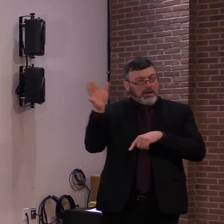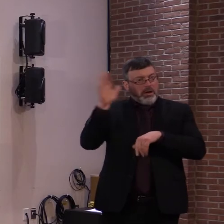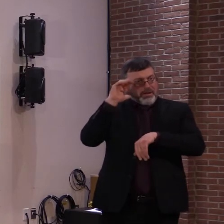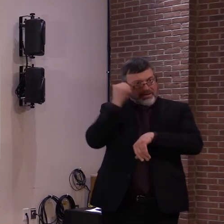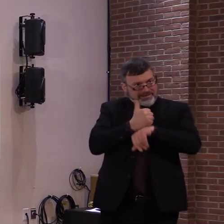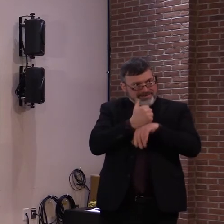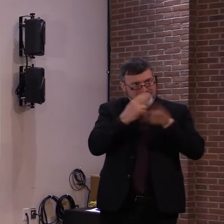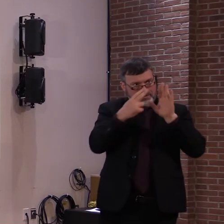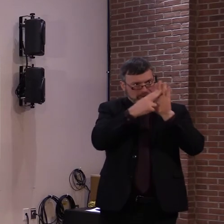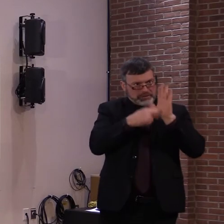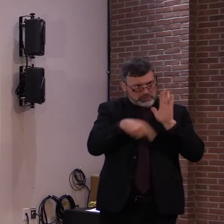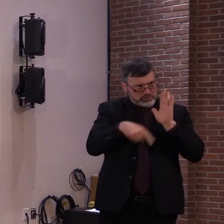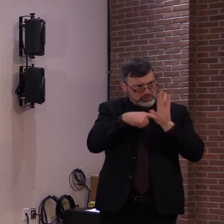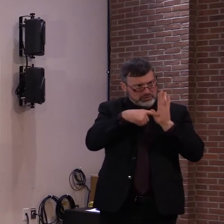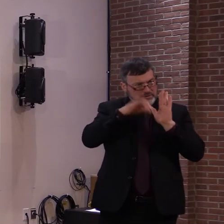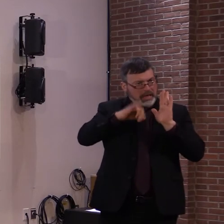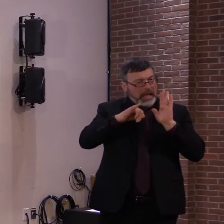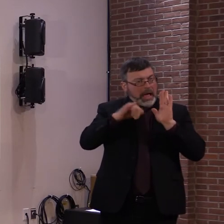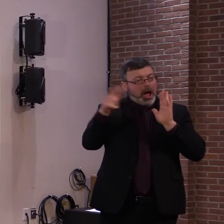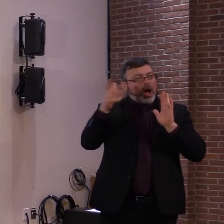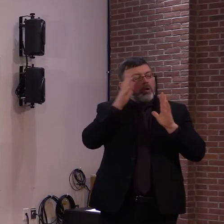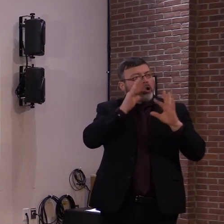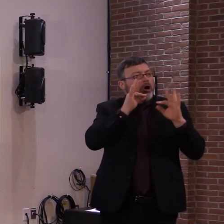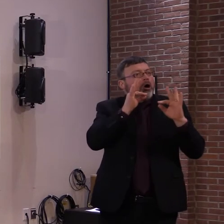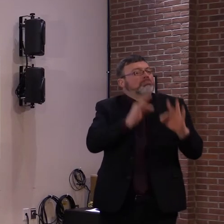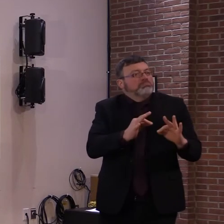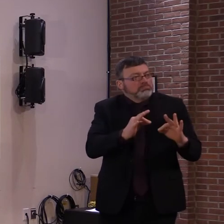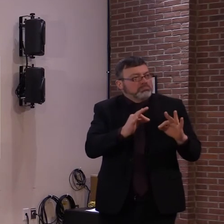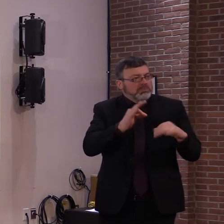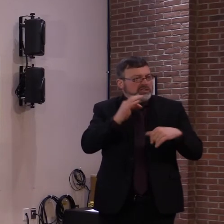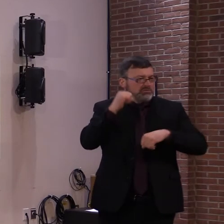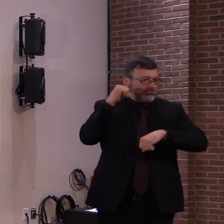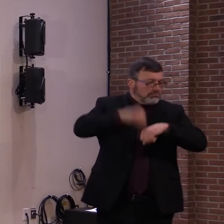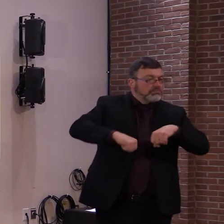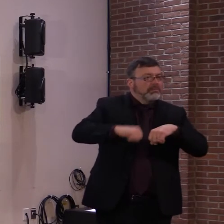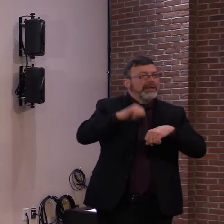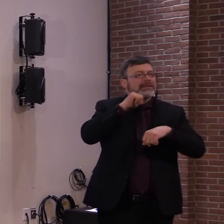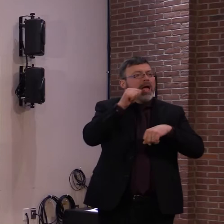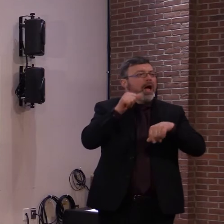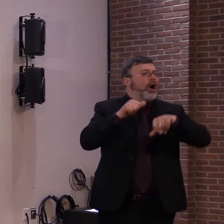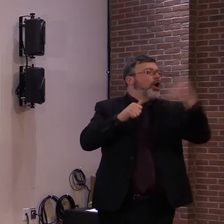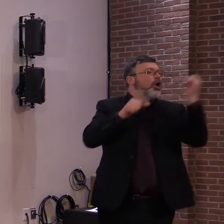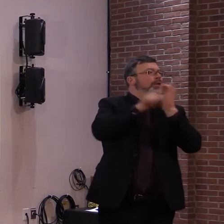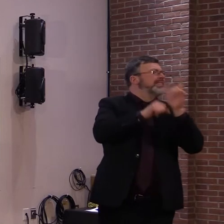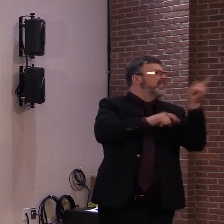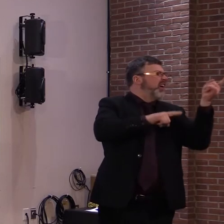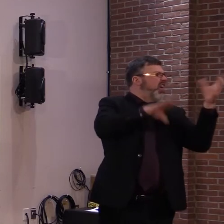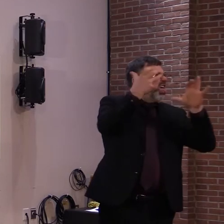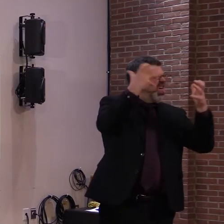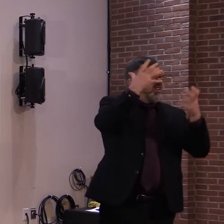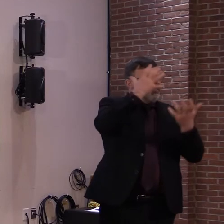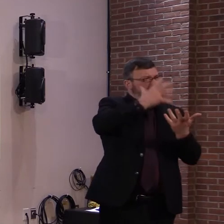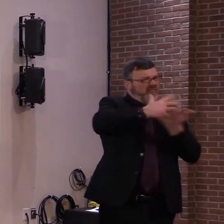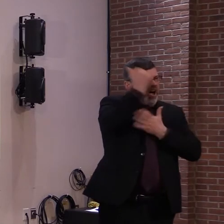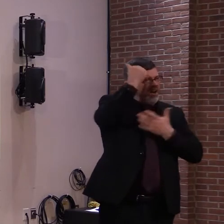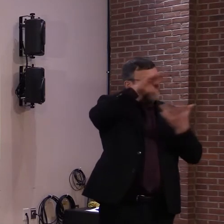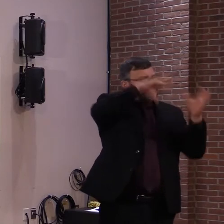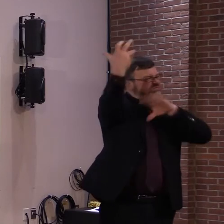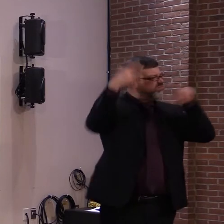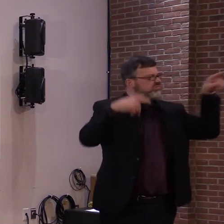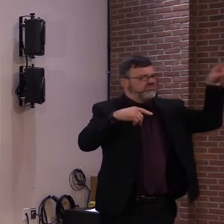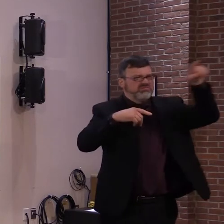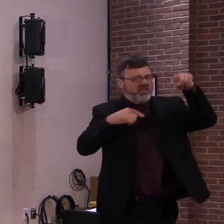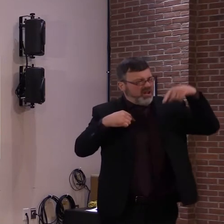say that we have heard complaints about the, the usability of even the testing appointment system. And so, um, I'd just like to get a little more on that. How